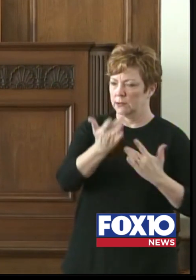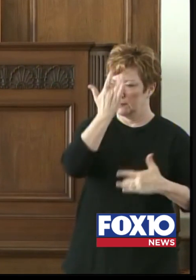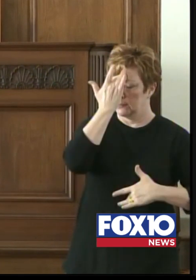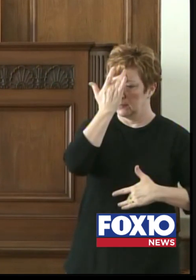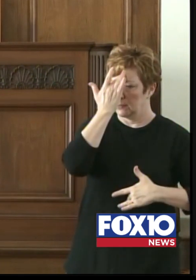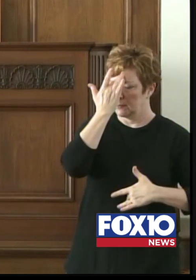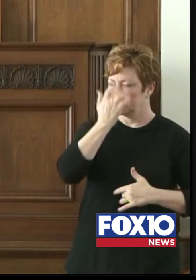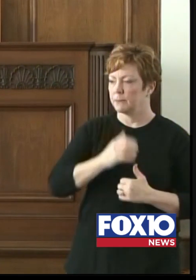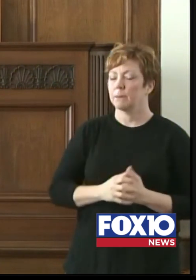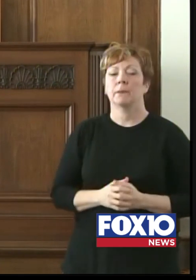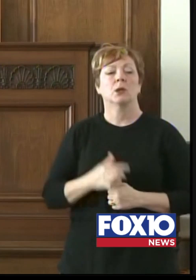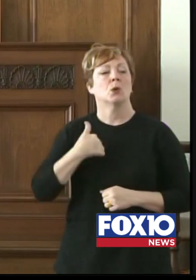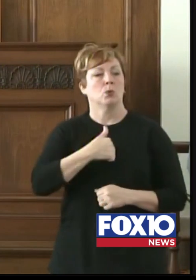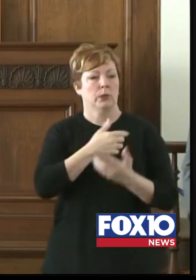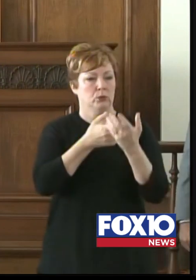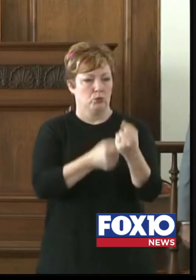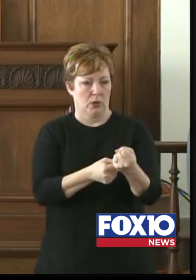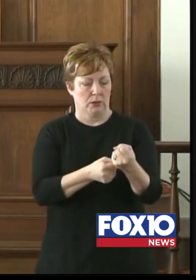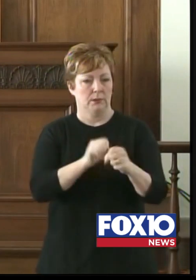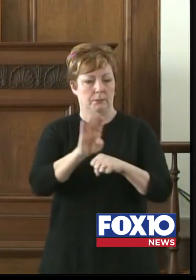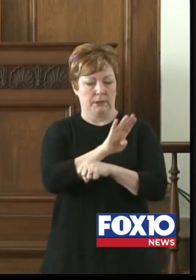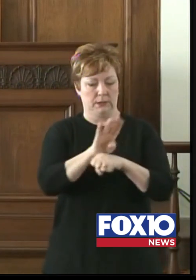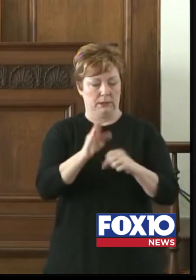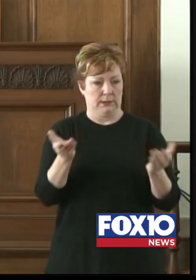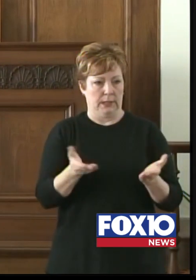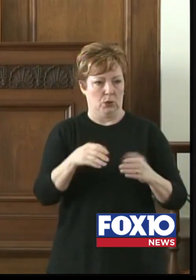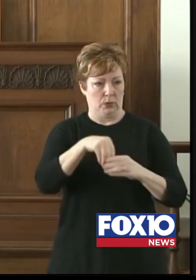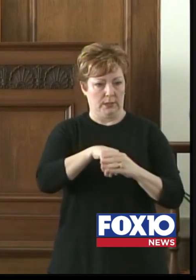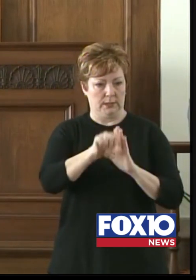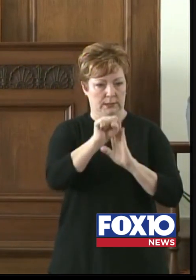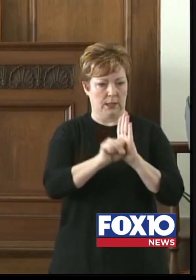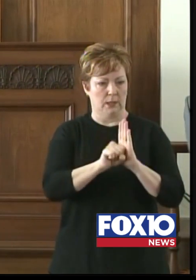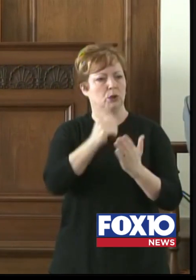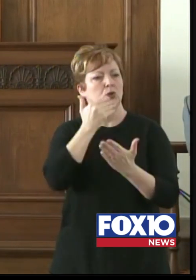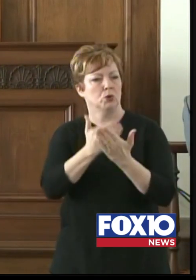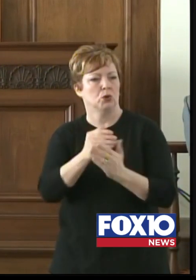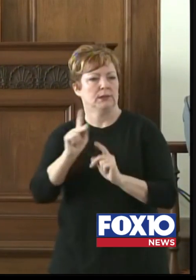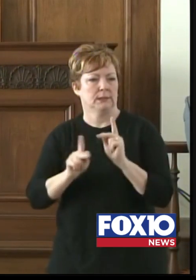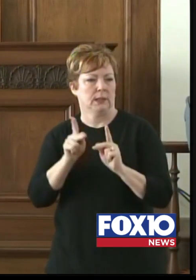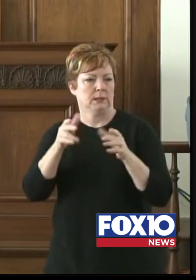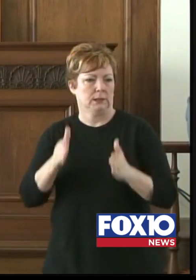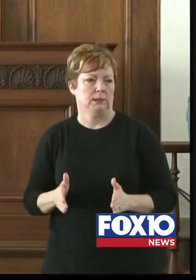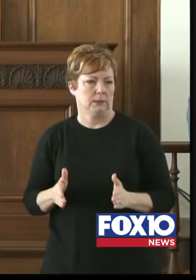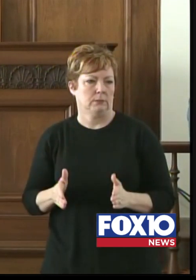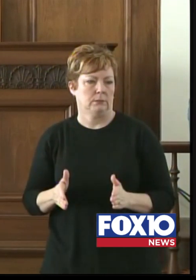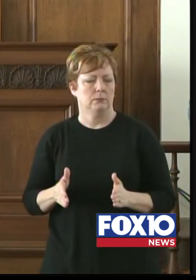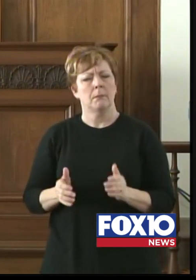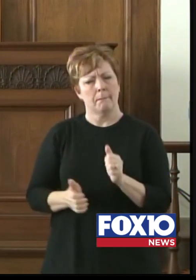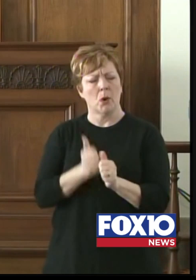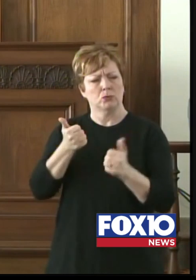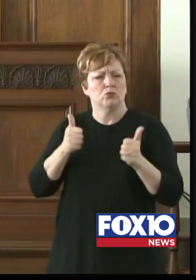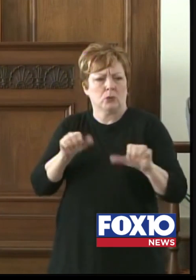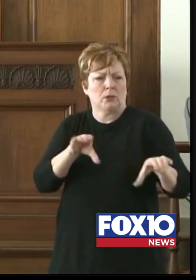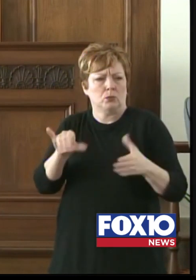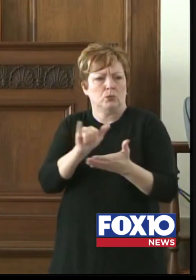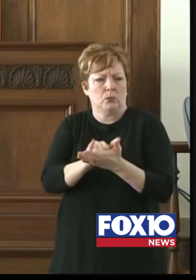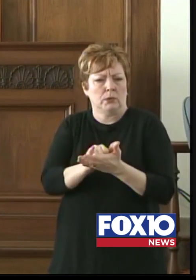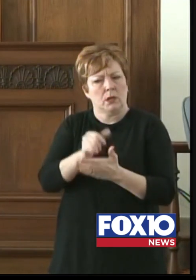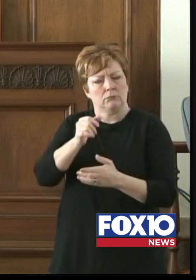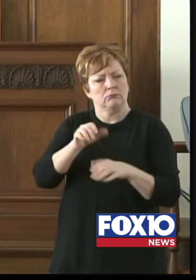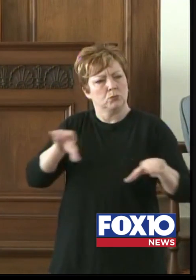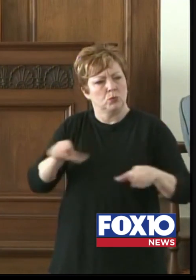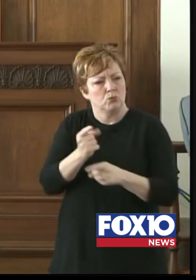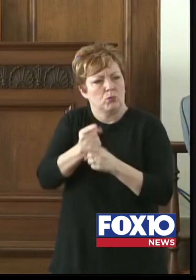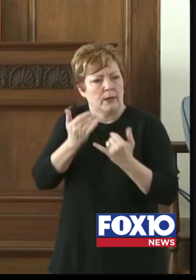the state to to be good citizens. And we I believe that most of them are trying to do that and do what's right. And so I just